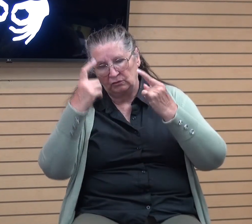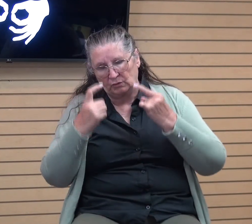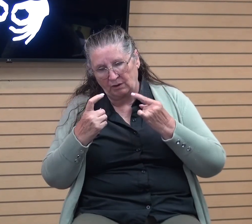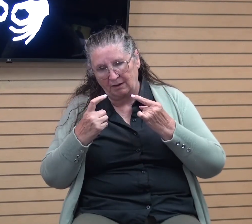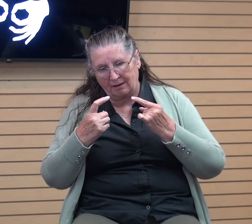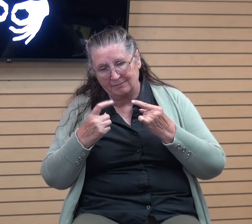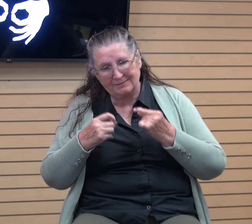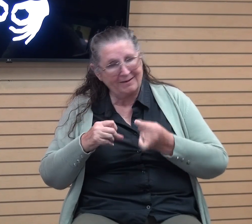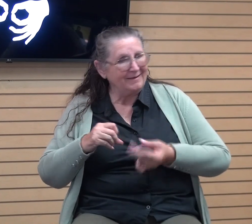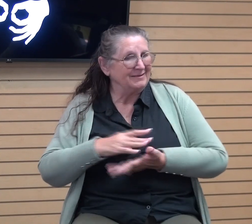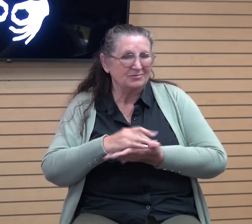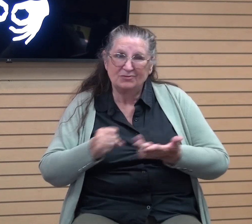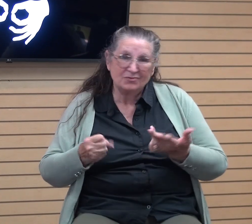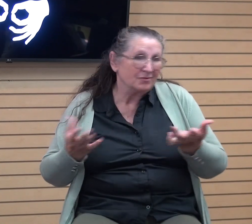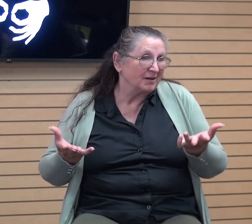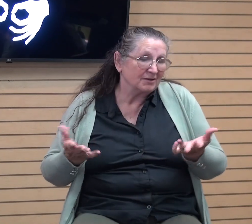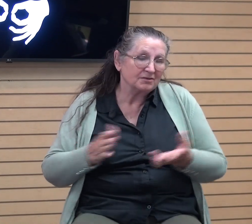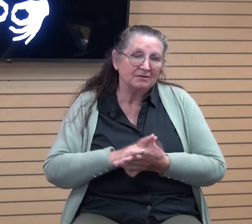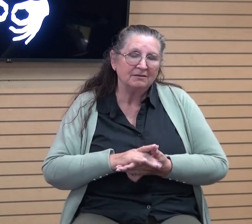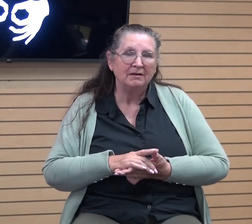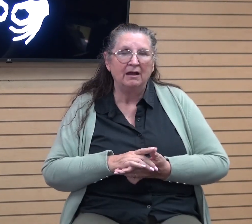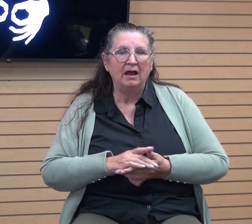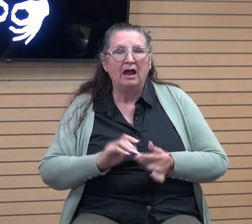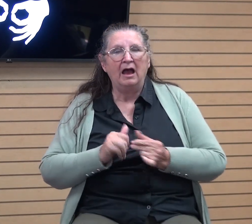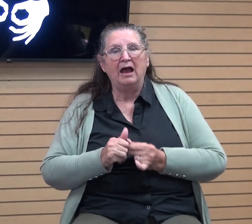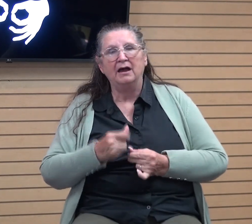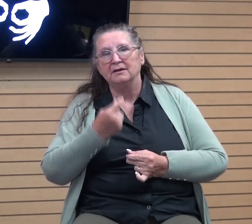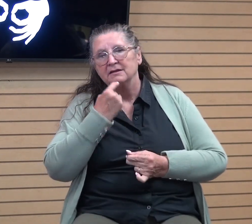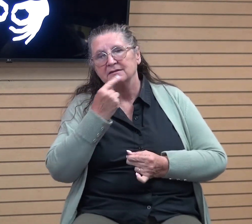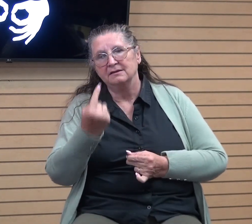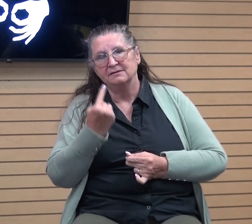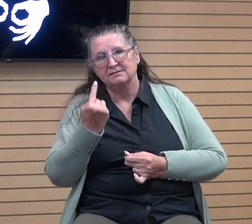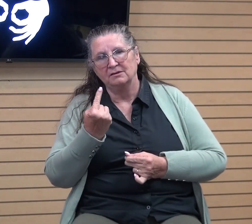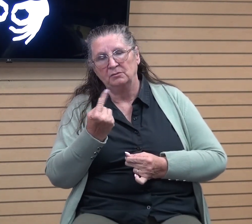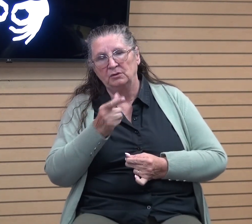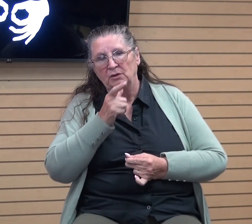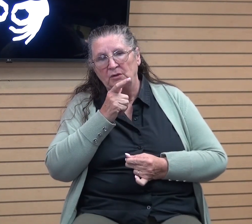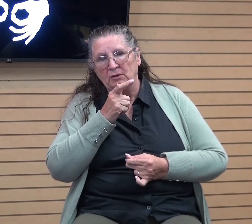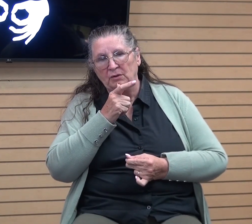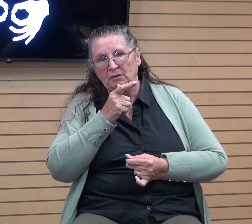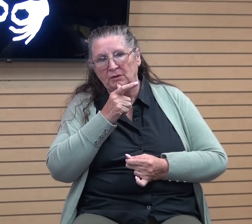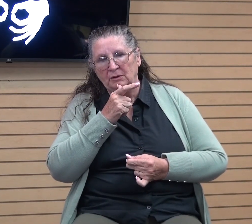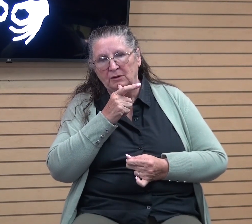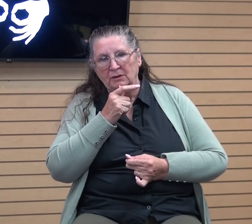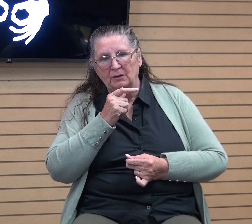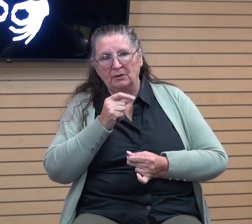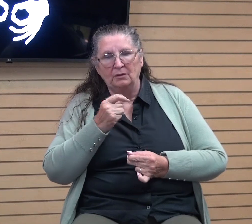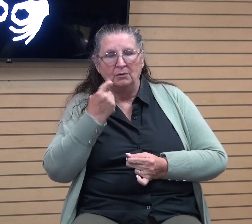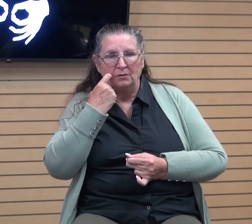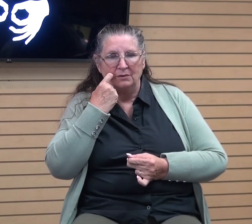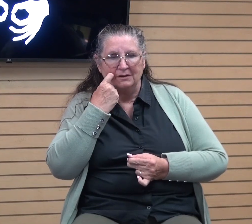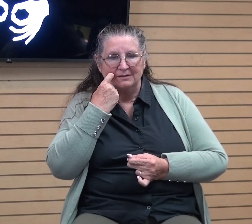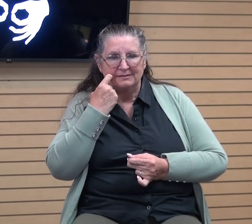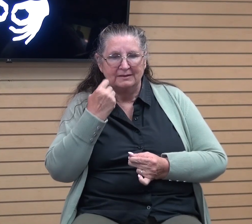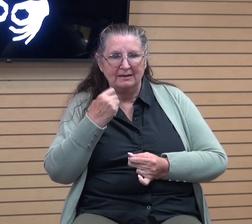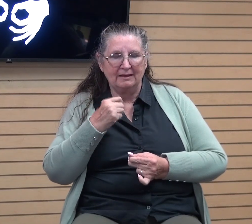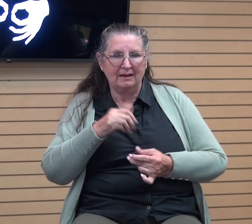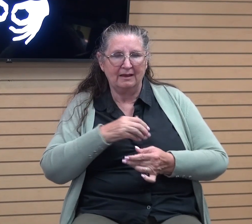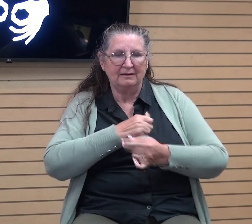tragic, right? But how do you tell someone who, for example, just lost a loved one, that God is